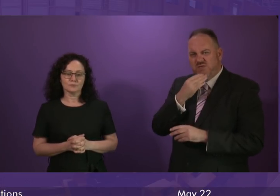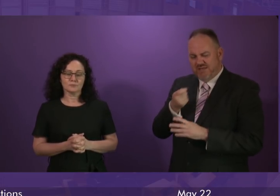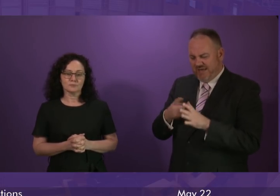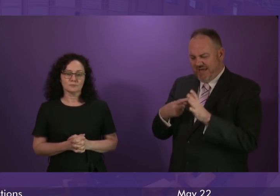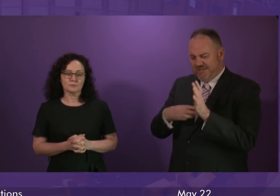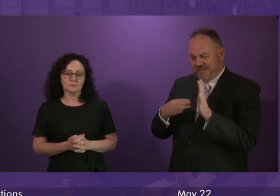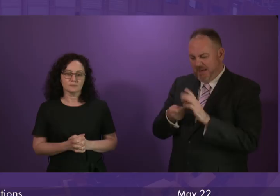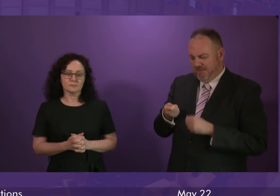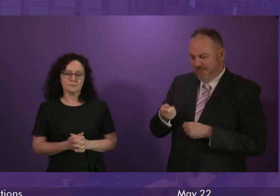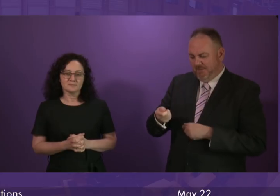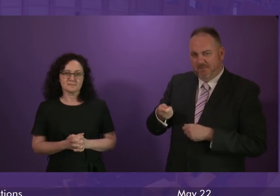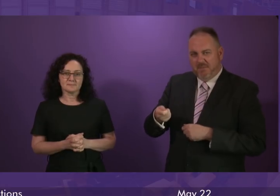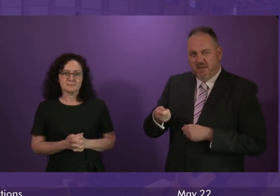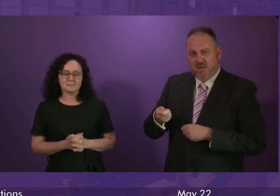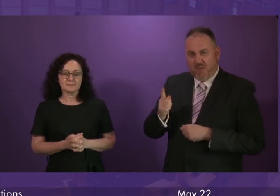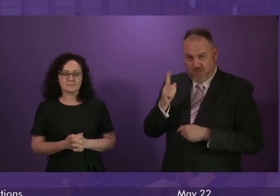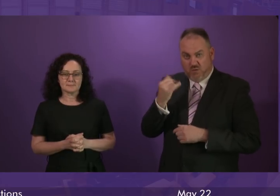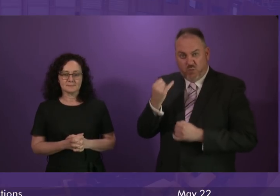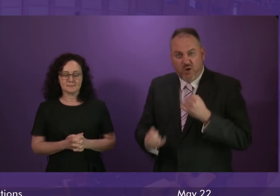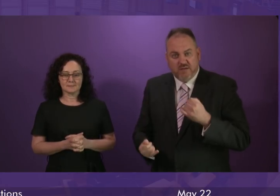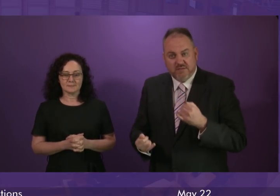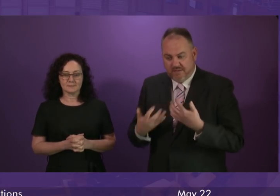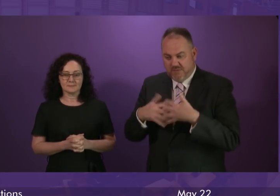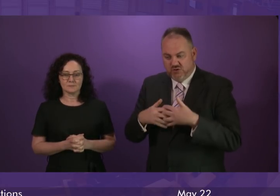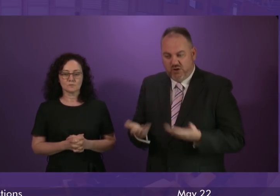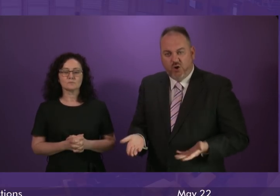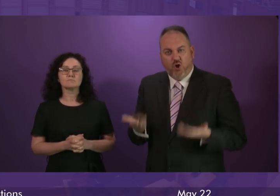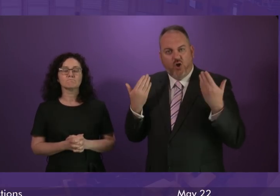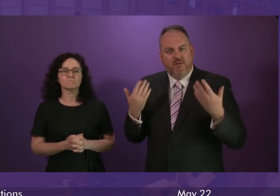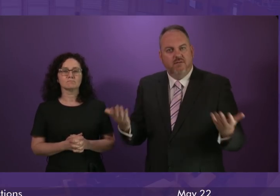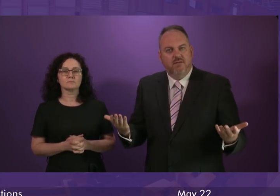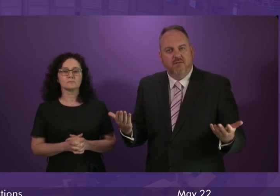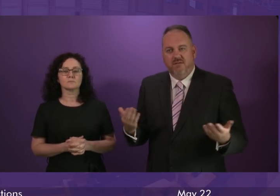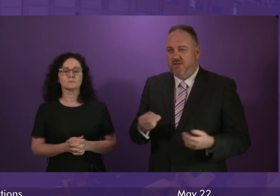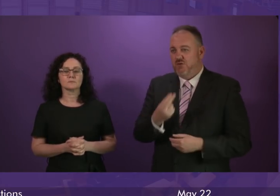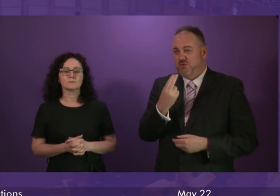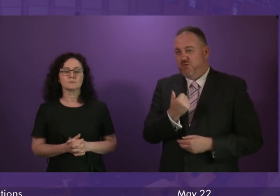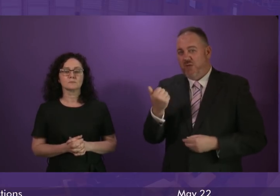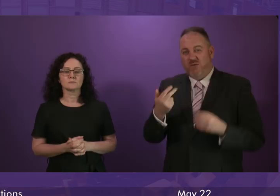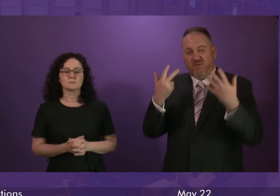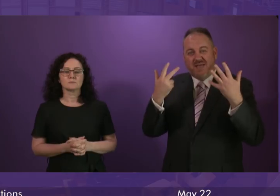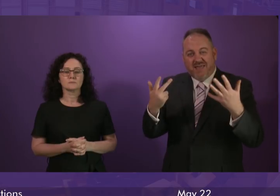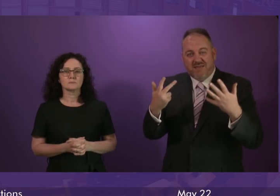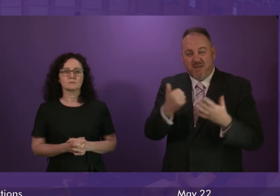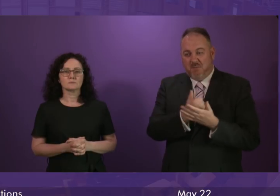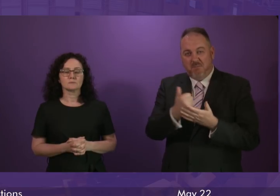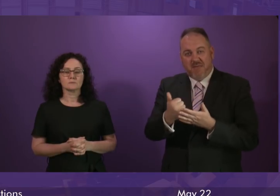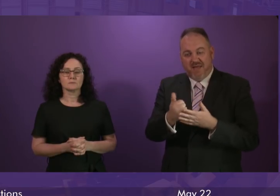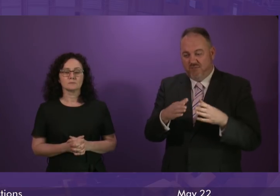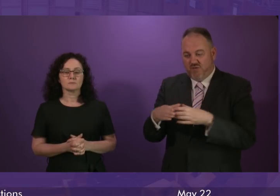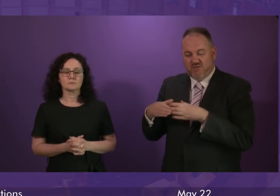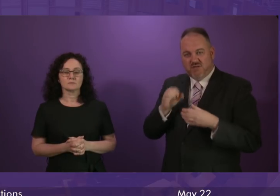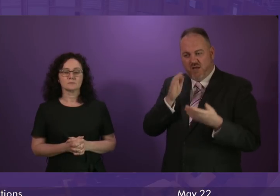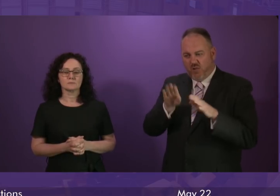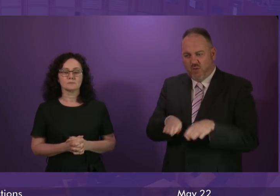when the ATM is removed altogether. In fact, in my constituency, two of the eight branches are currently about to be closed by Santander and